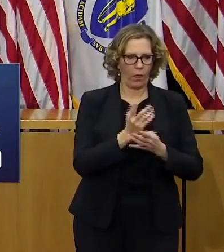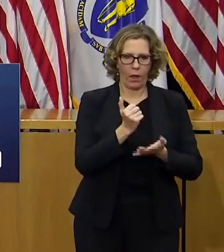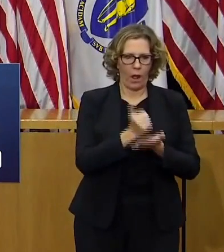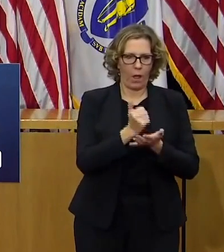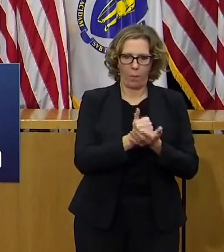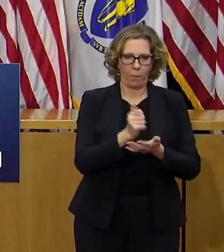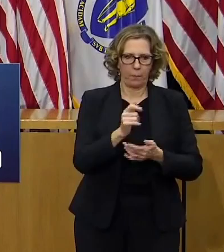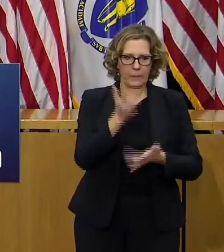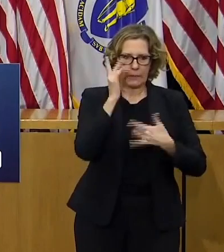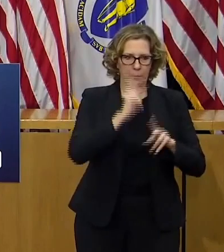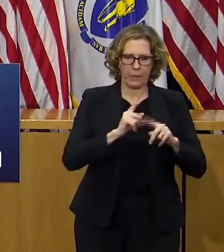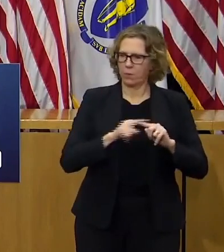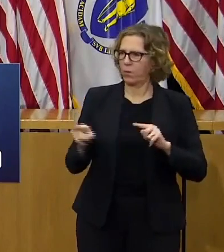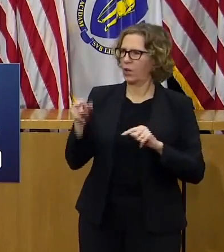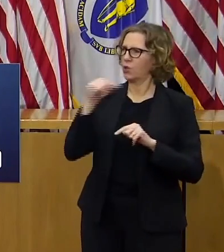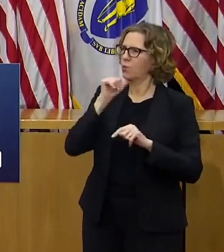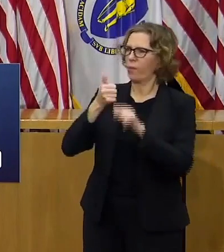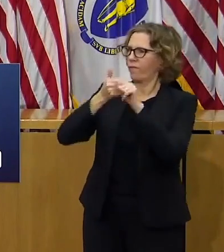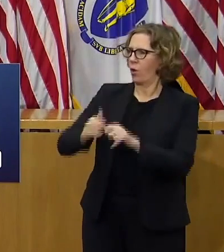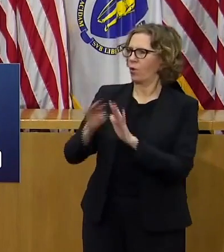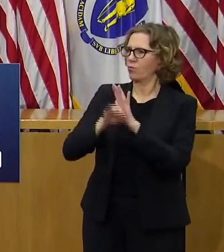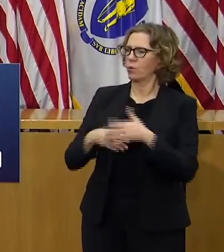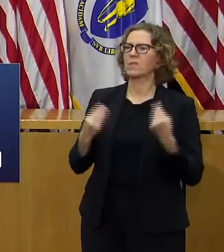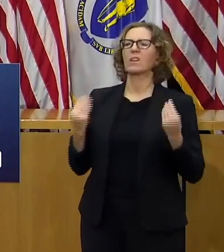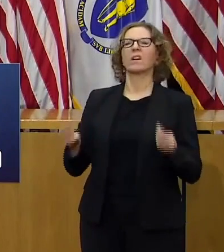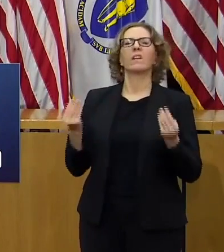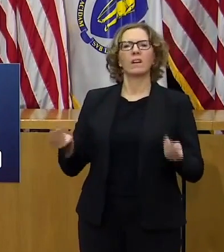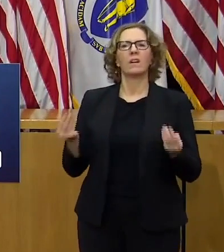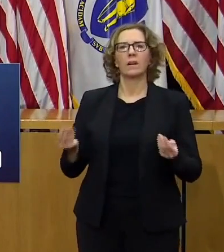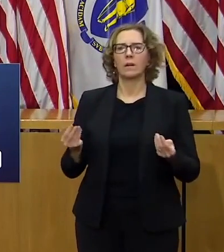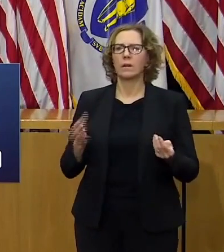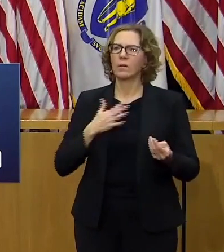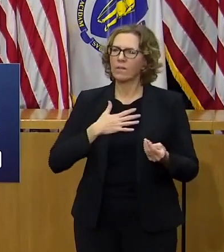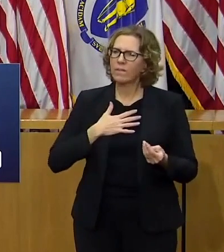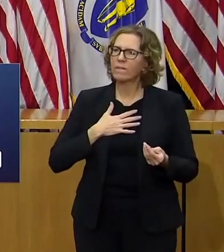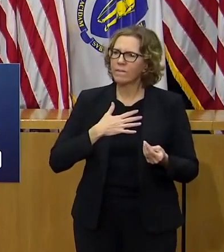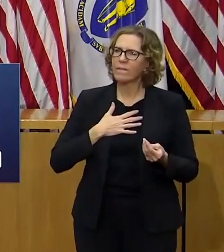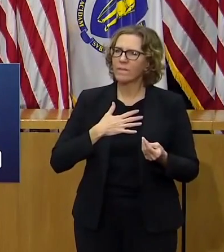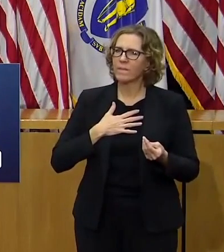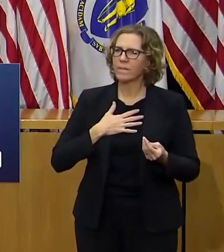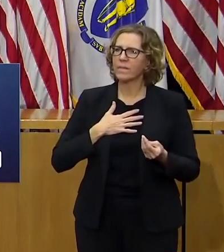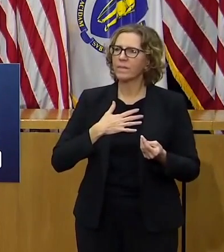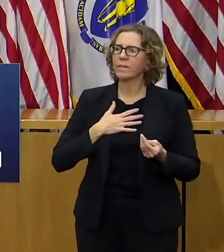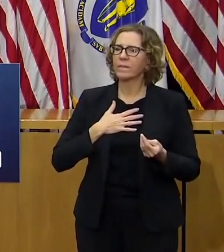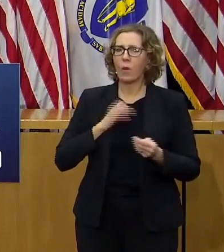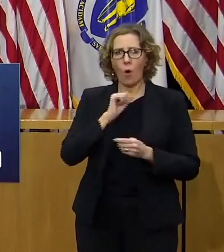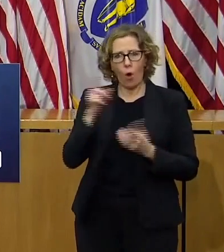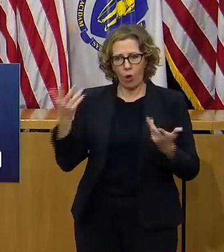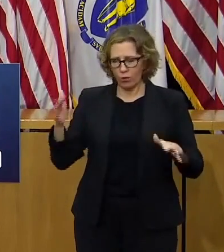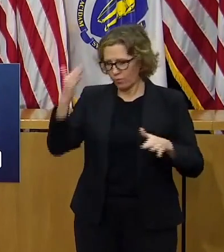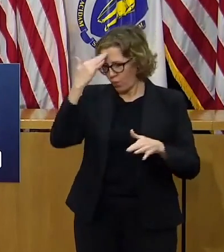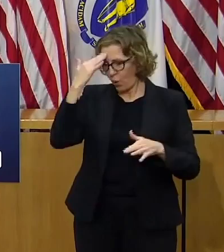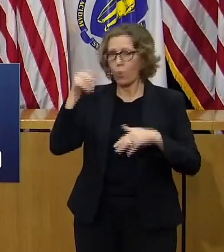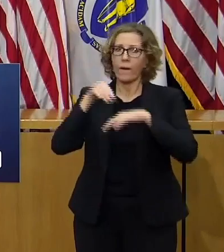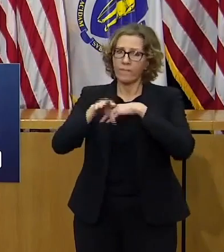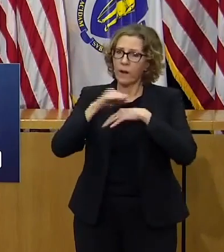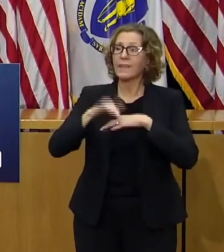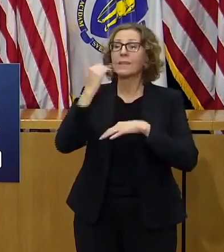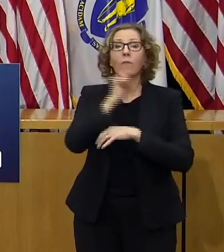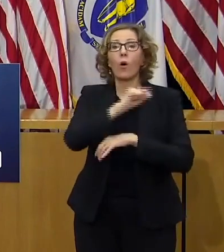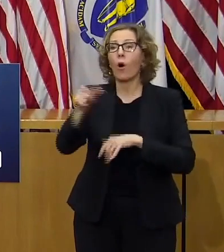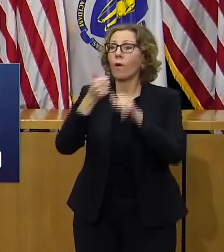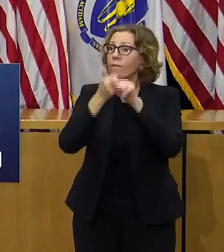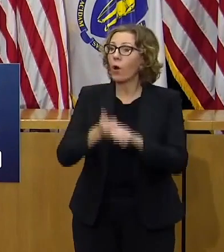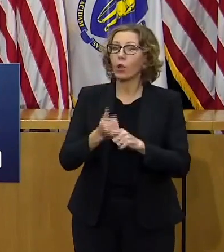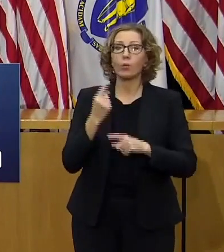all the people played by the rules and did the things that have been advised it would be the best and